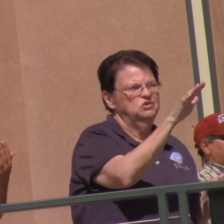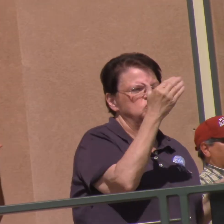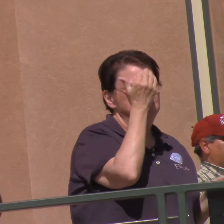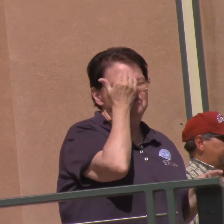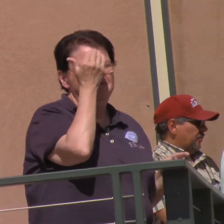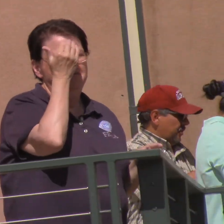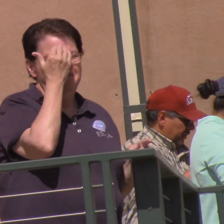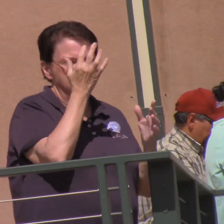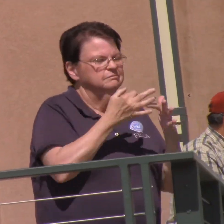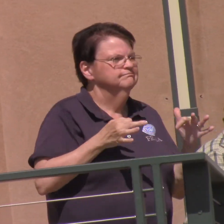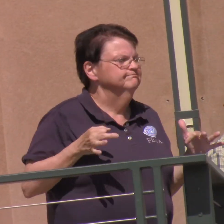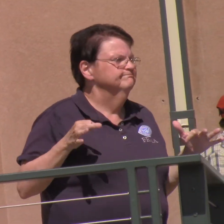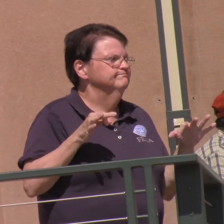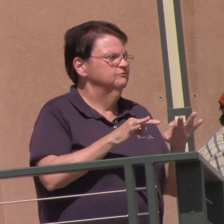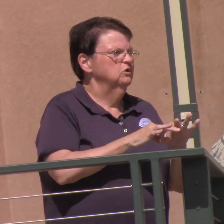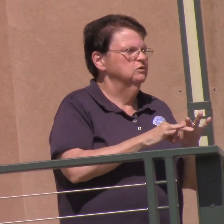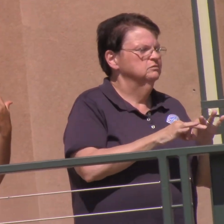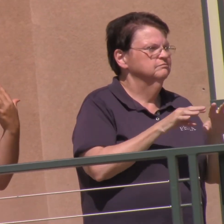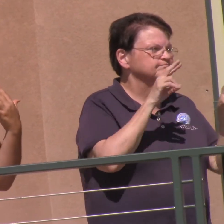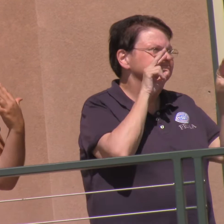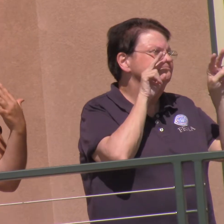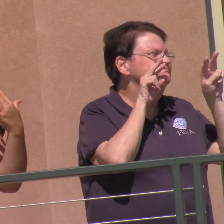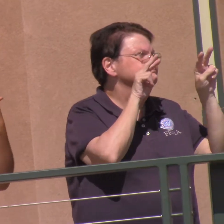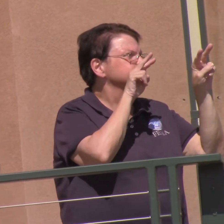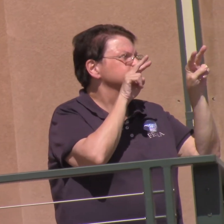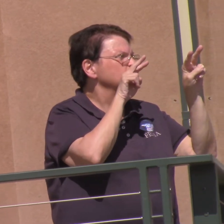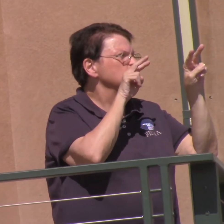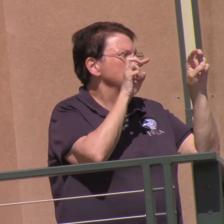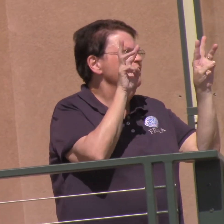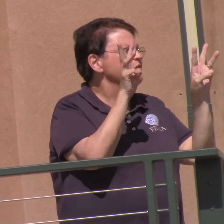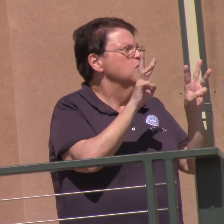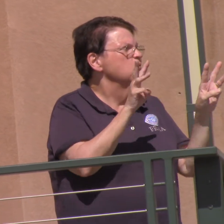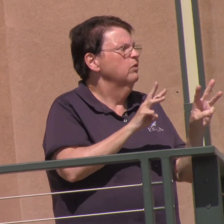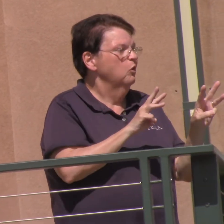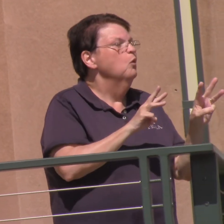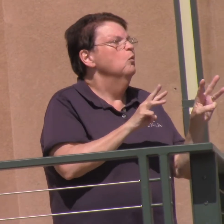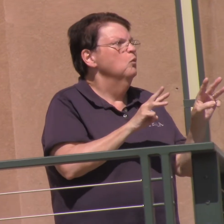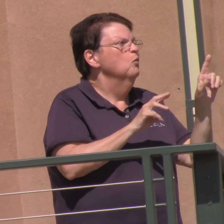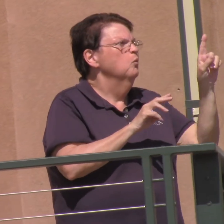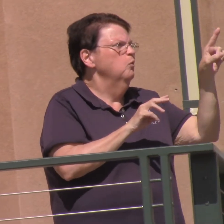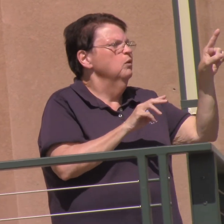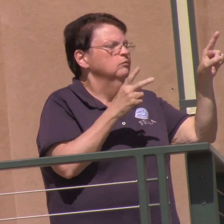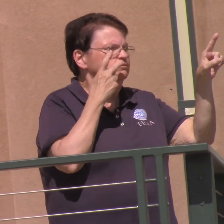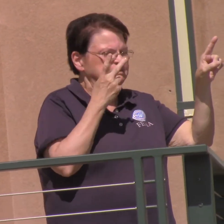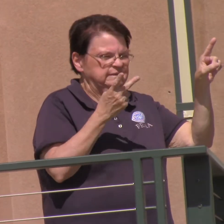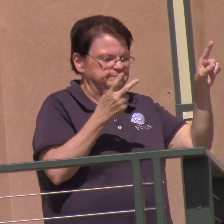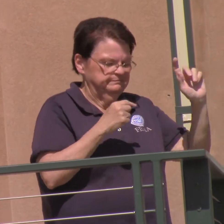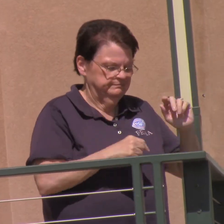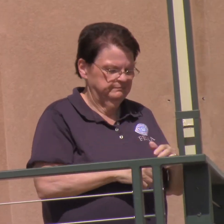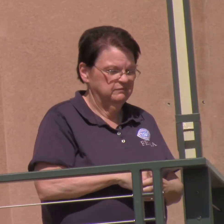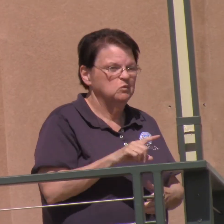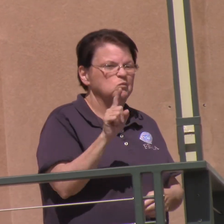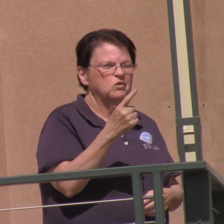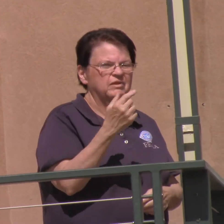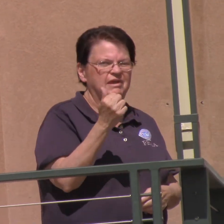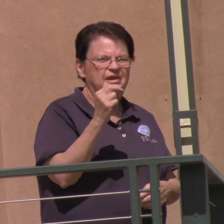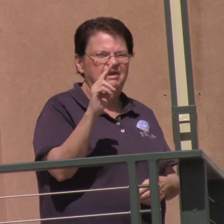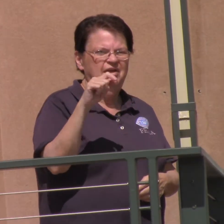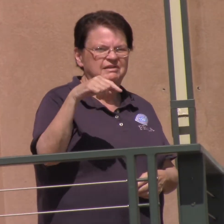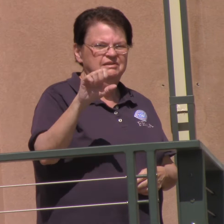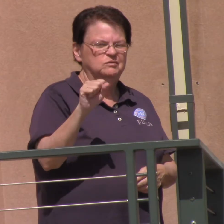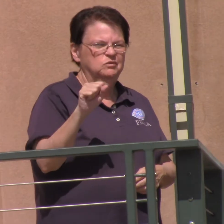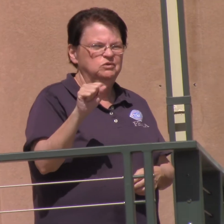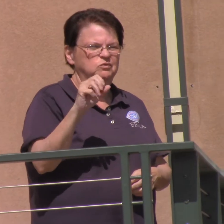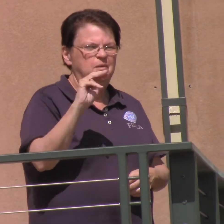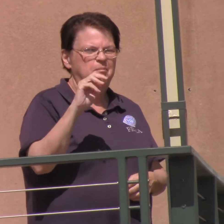in watching the weather come in like Phoebe said. One of the things we want to do with the acequias is we're doing an acequia mapping